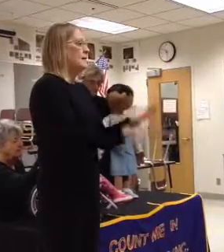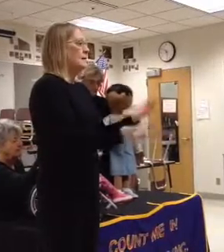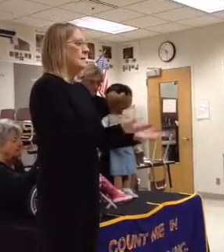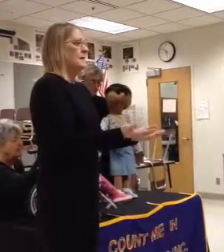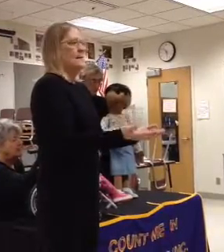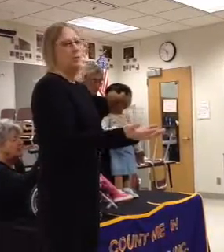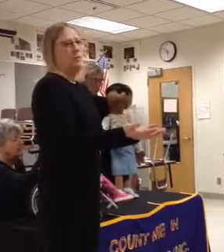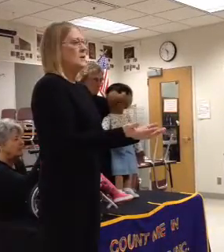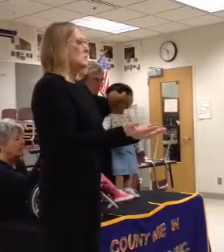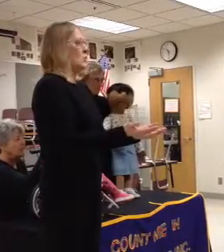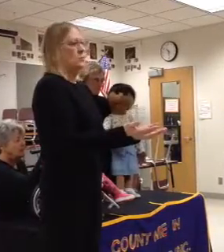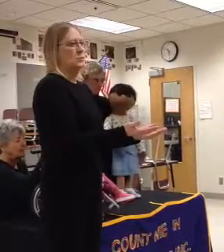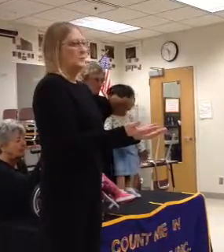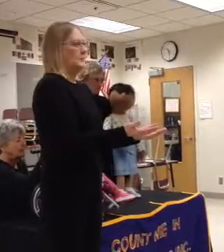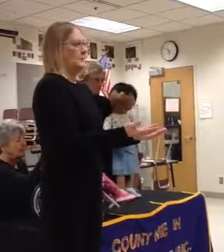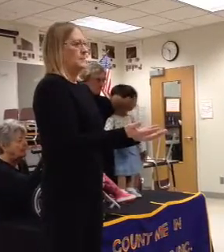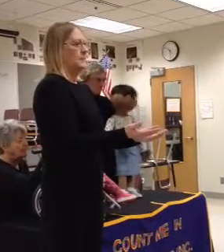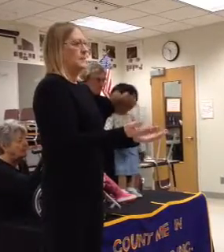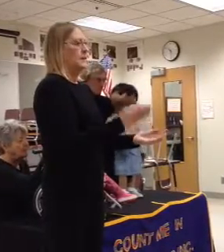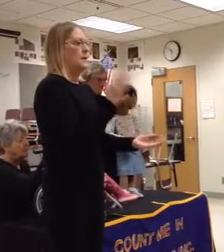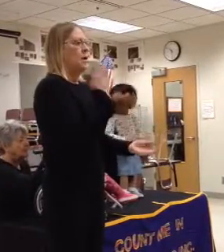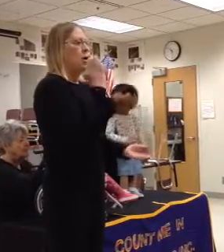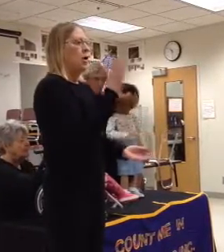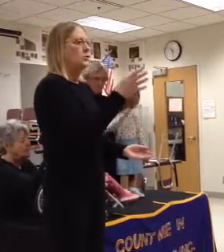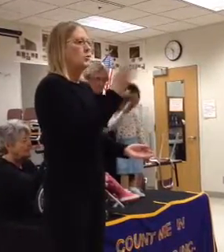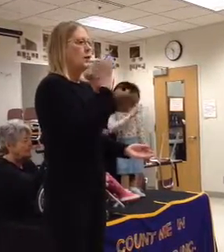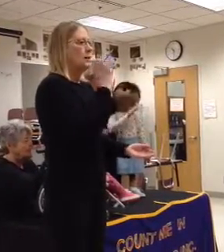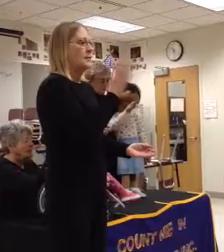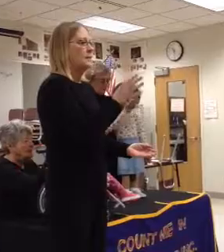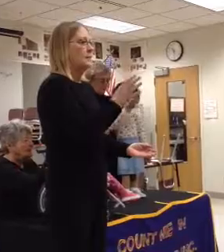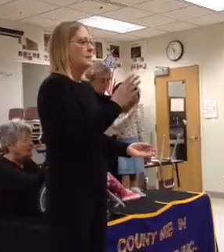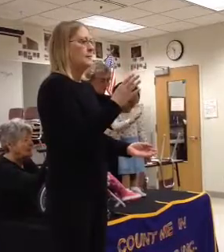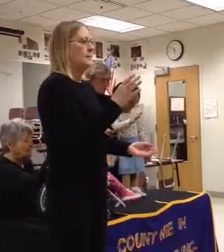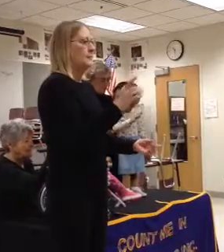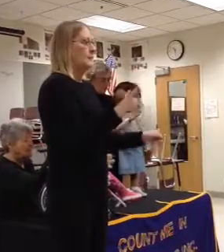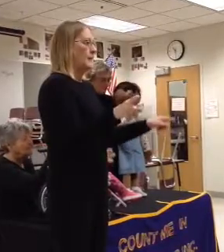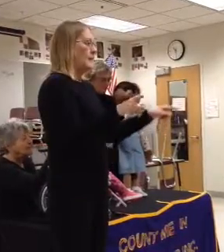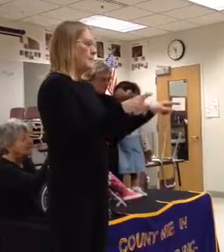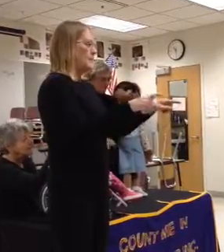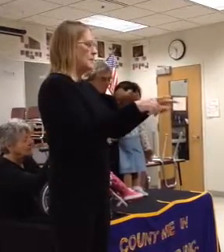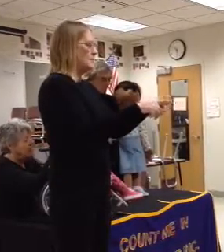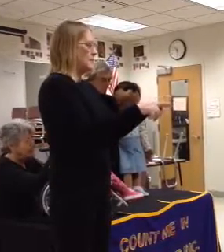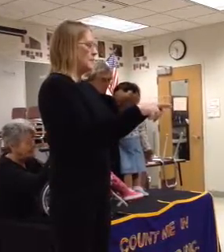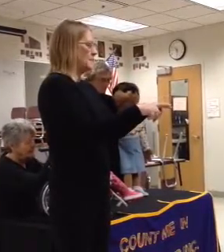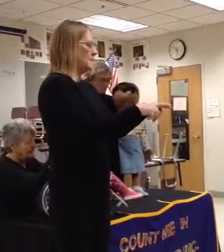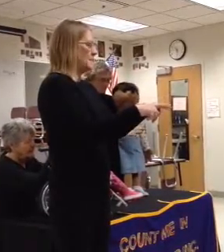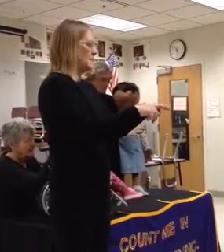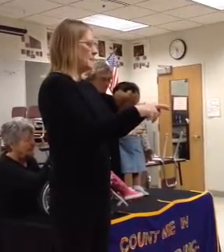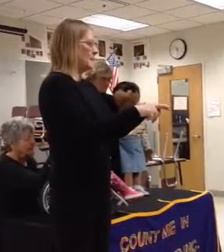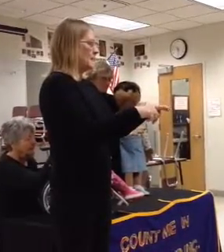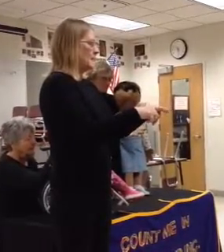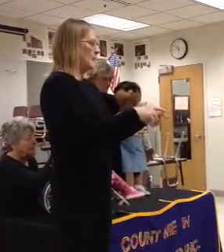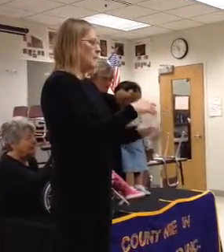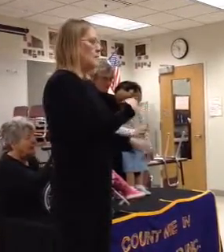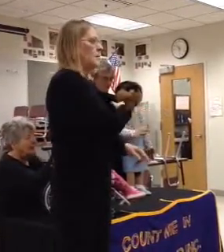we don't all talk the same.